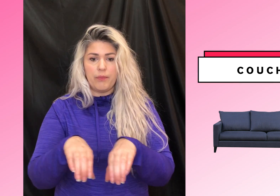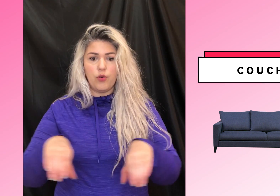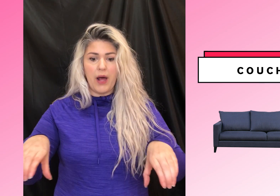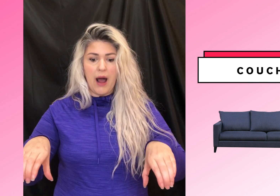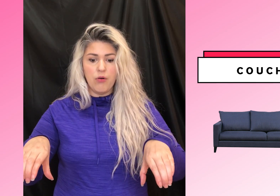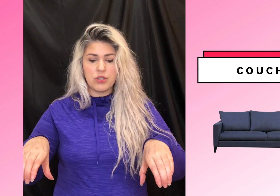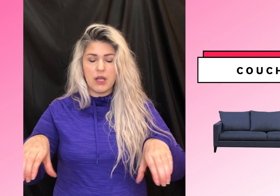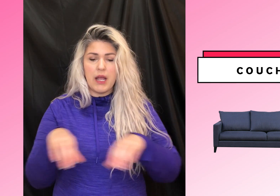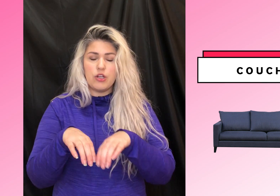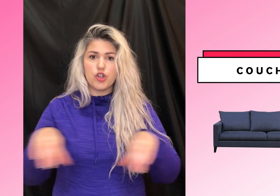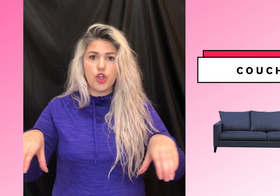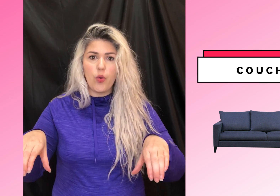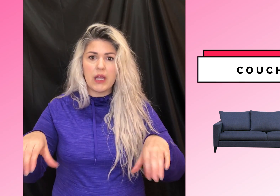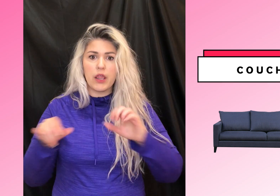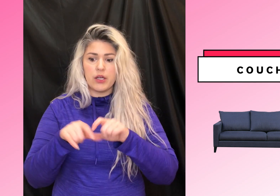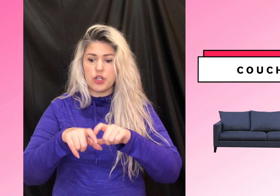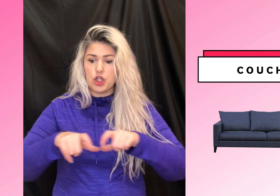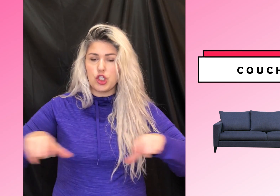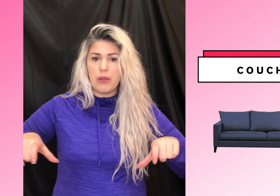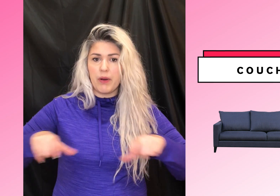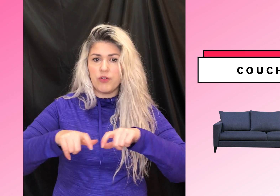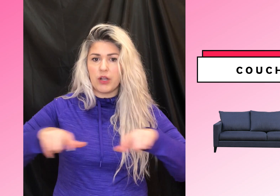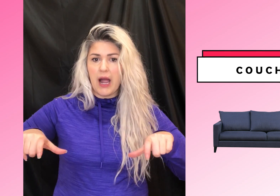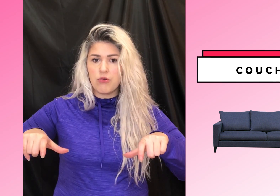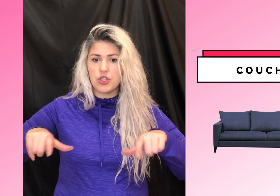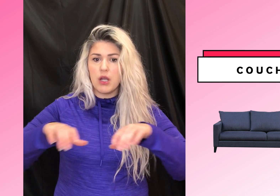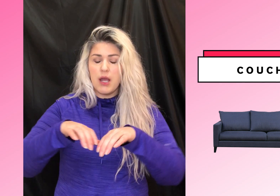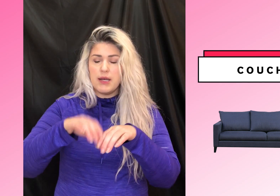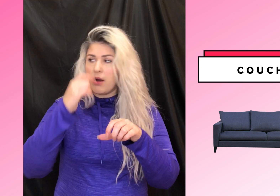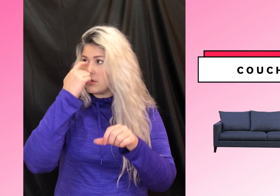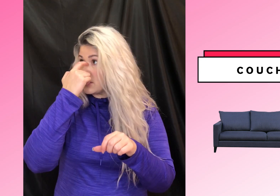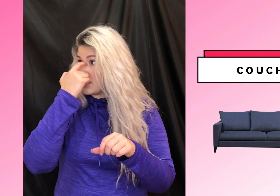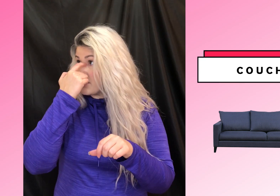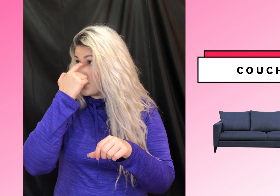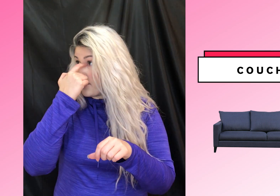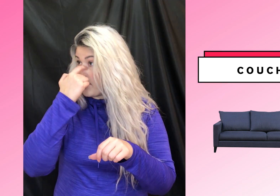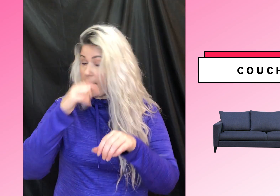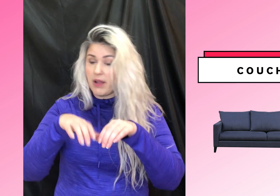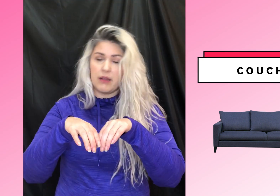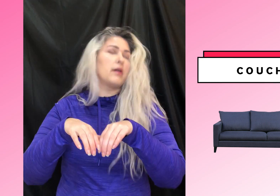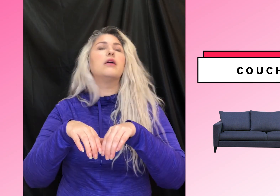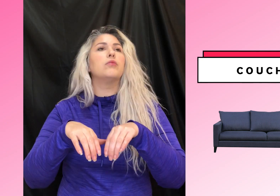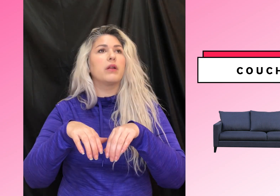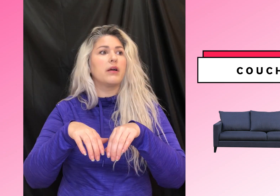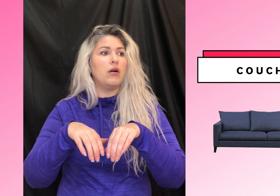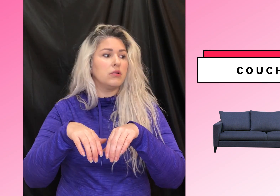to pull out and you're showing the shape of your couch. Now, sometimes, you know, people have like, Oh, what are they called?